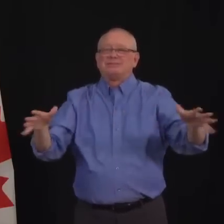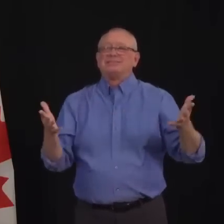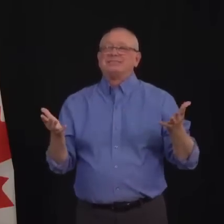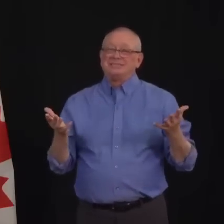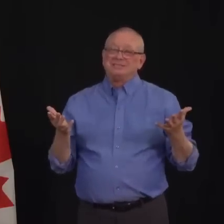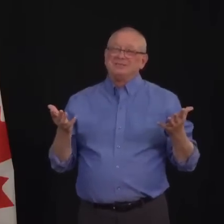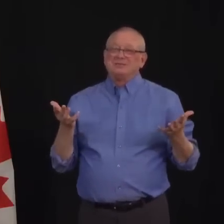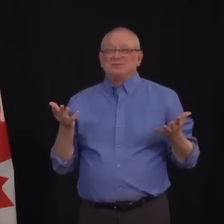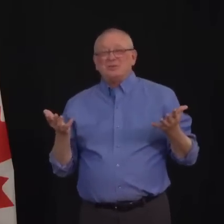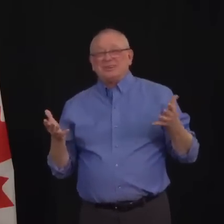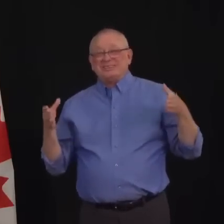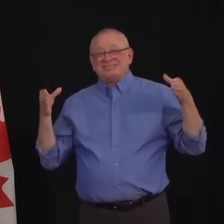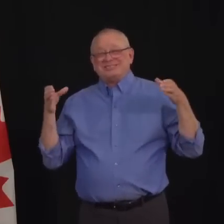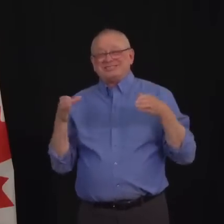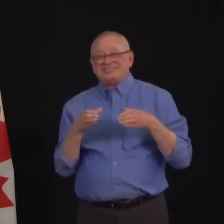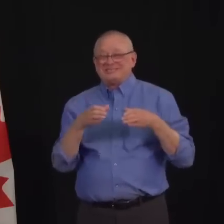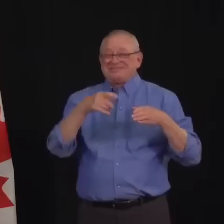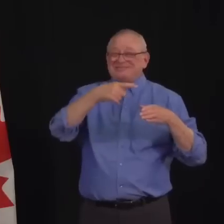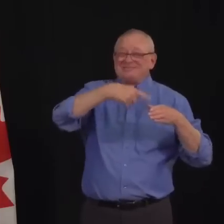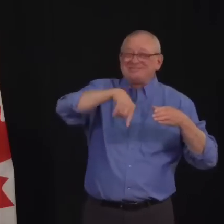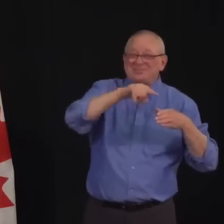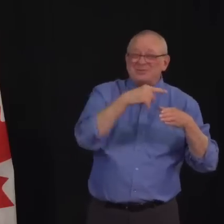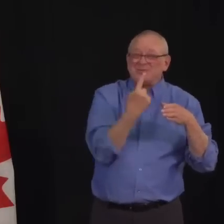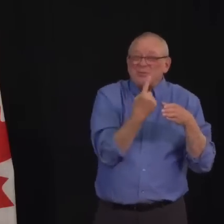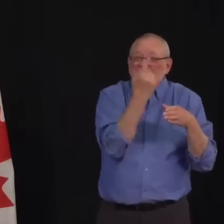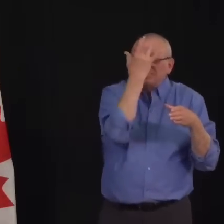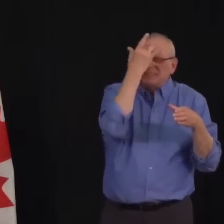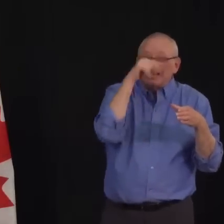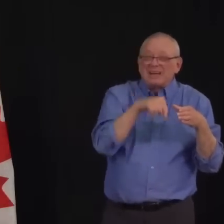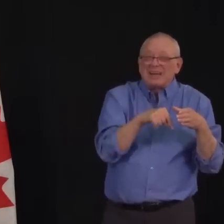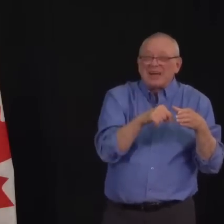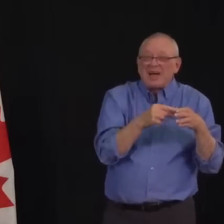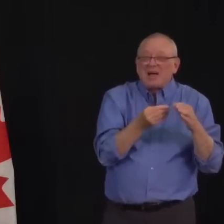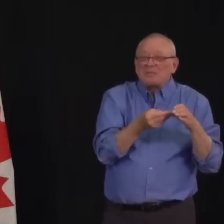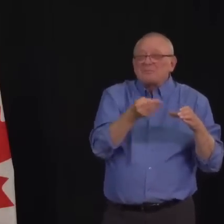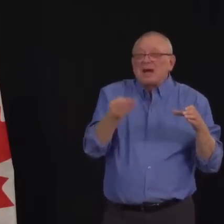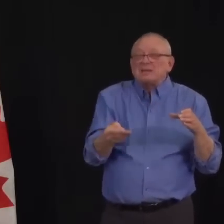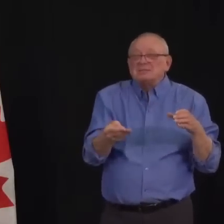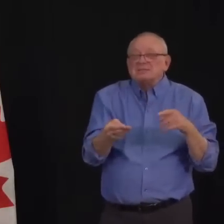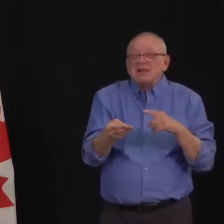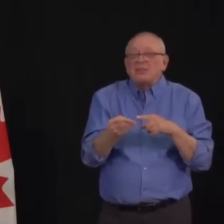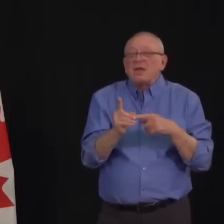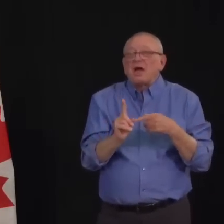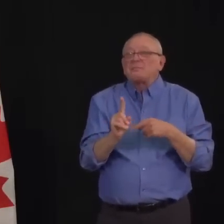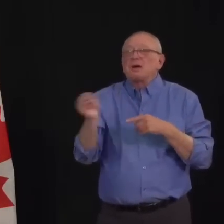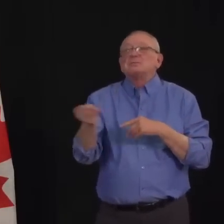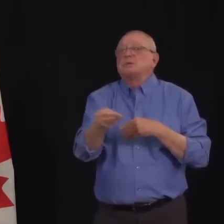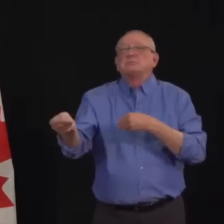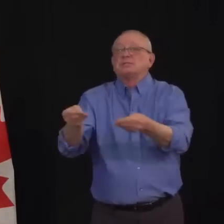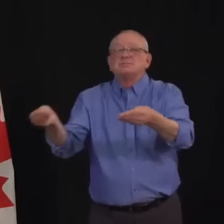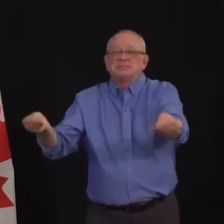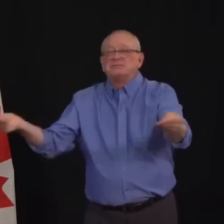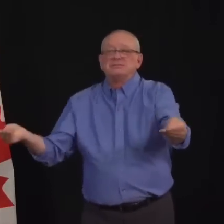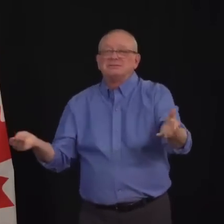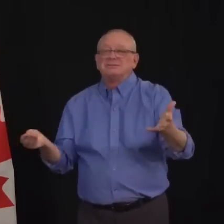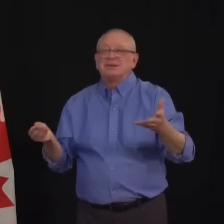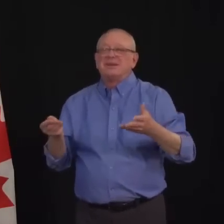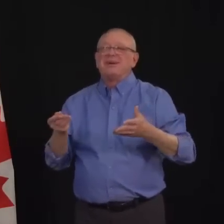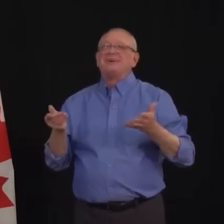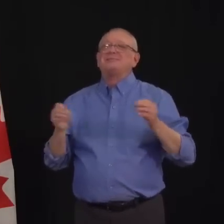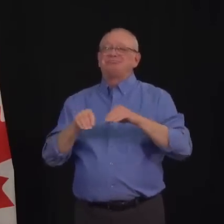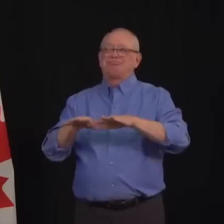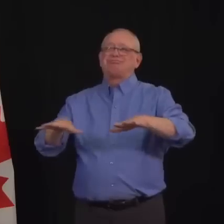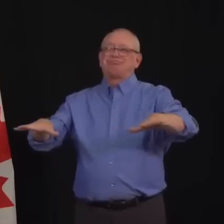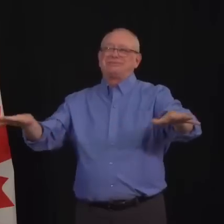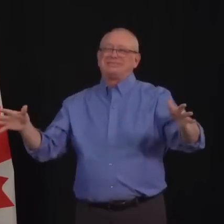who were ill then unfortunately passed to others who then passed to others in some cases. So we are working very closely to contain